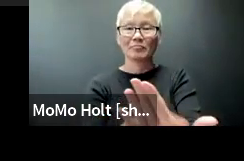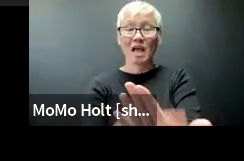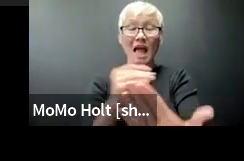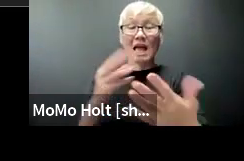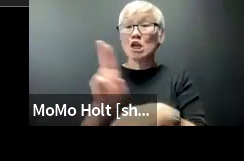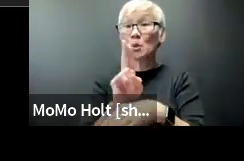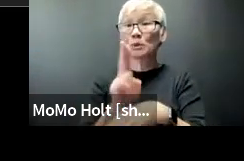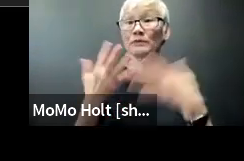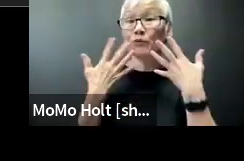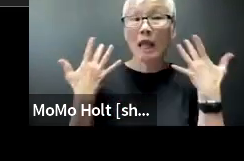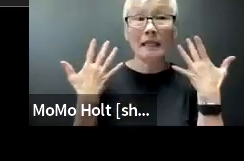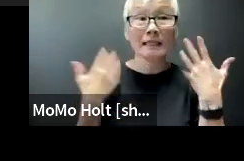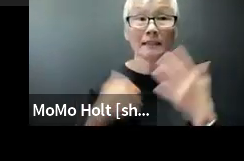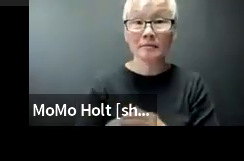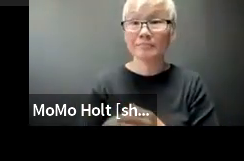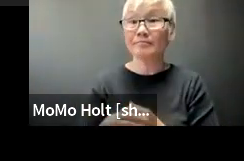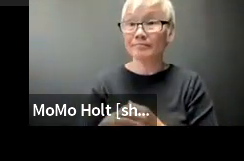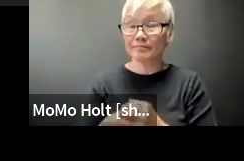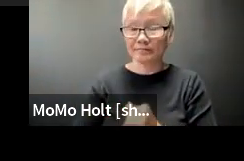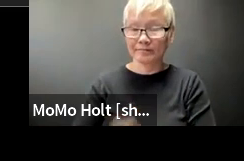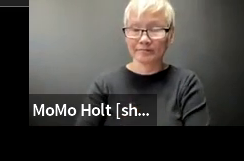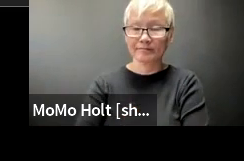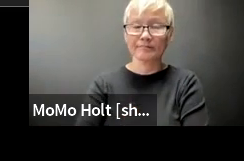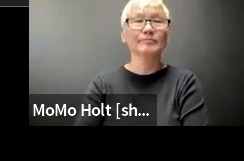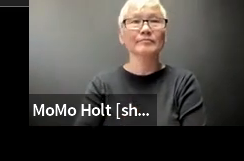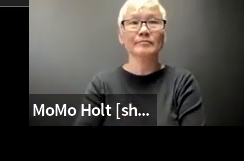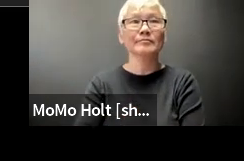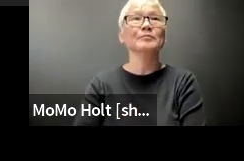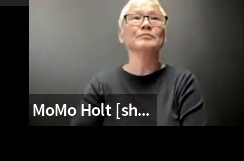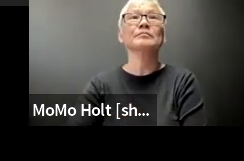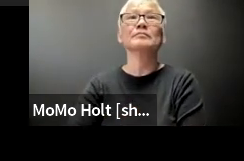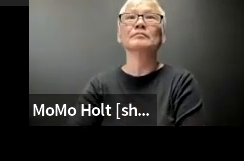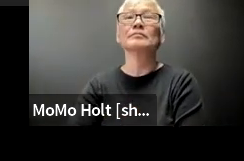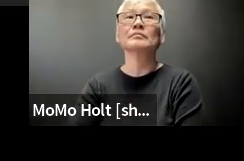focusing on creating a visually appealing and user-friendly interface.